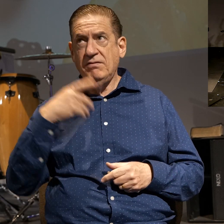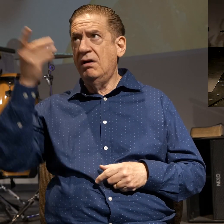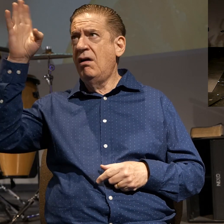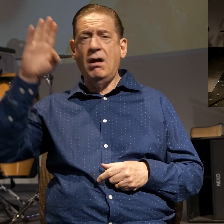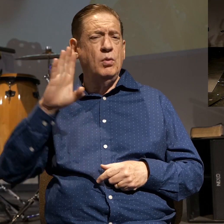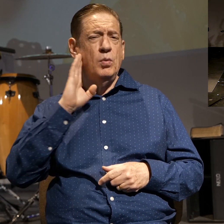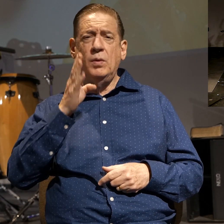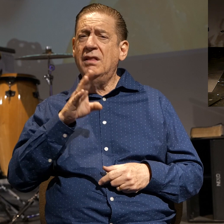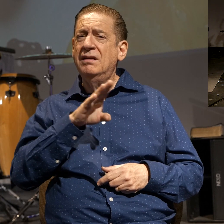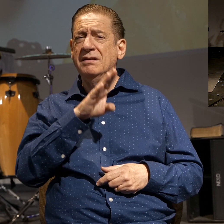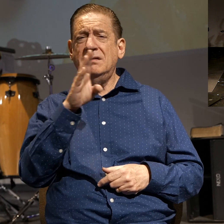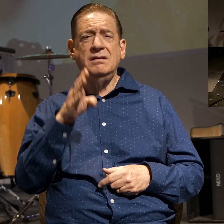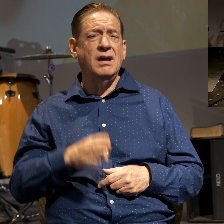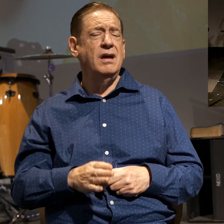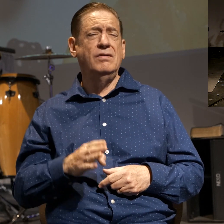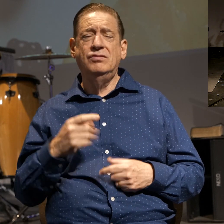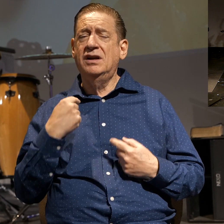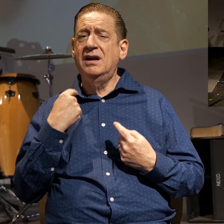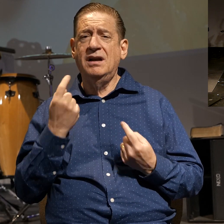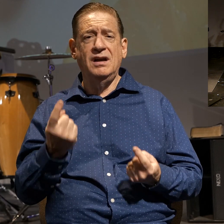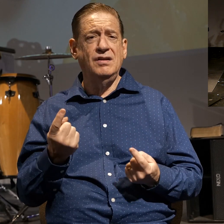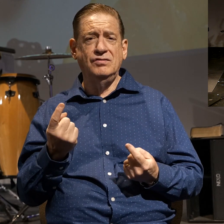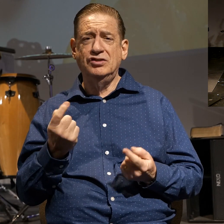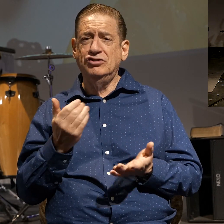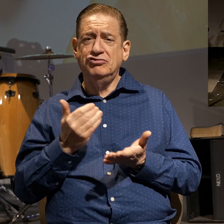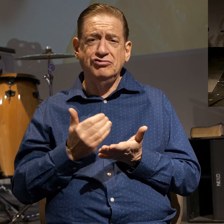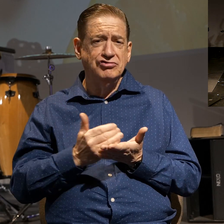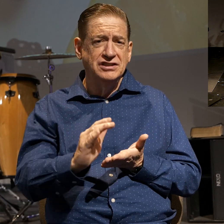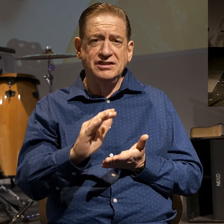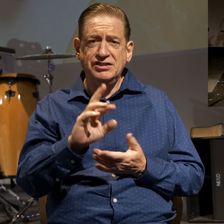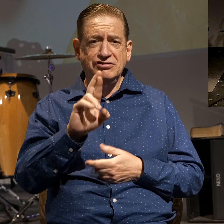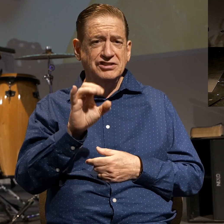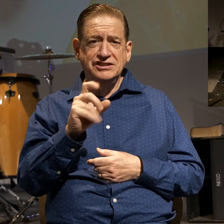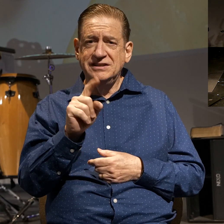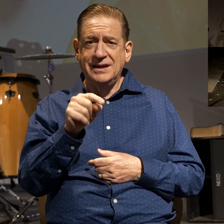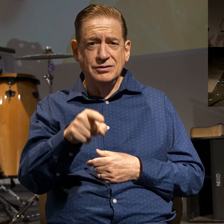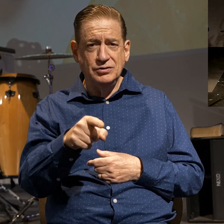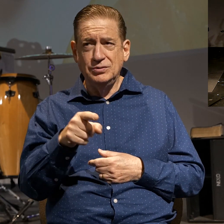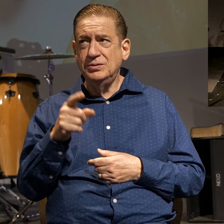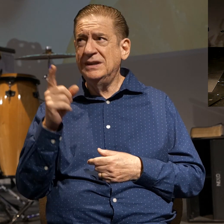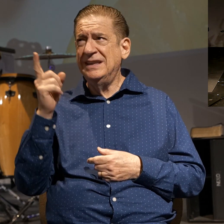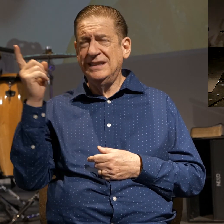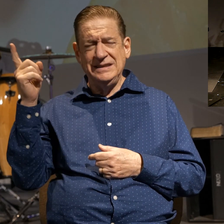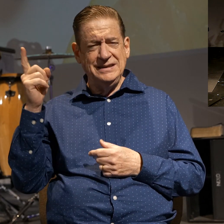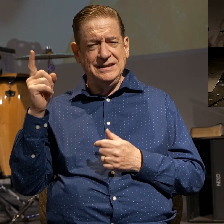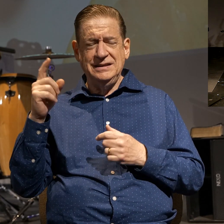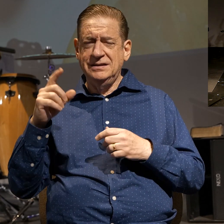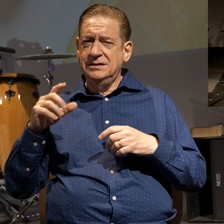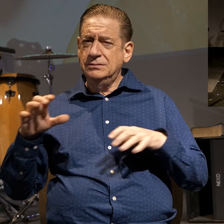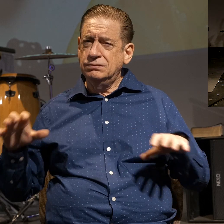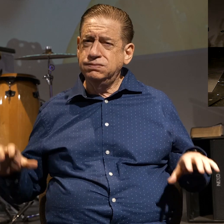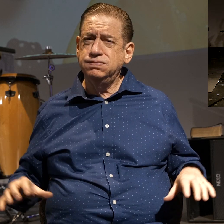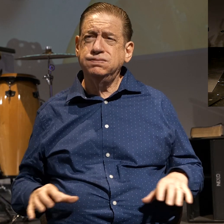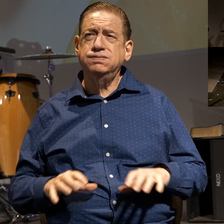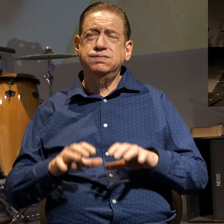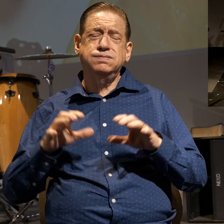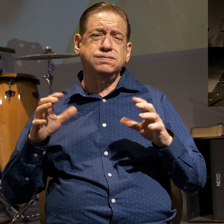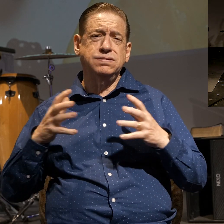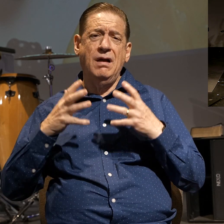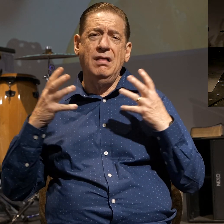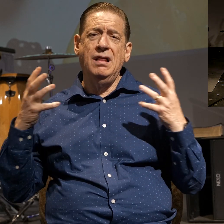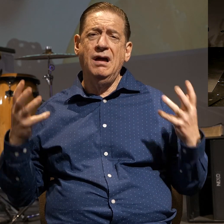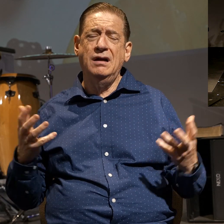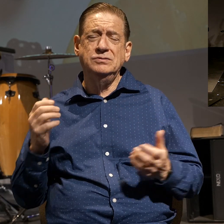never, ever reject you. He has gone to infinite lengths in order to love you,